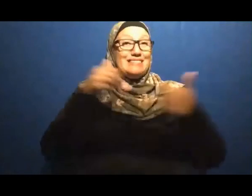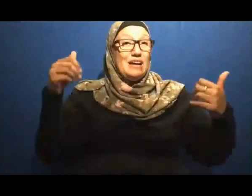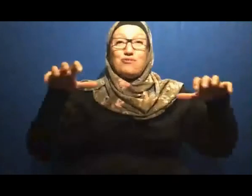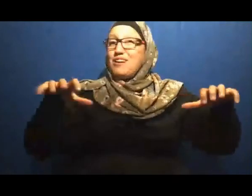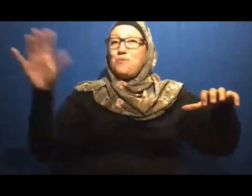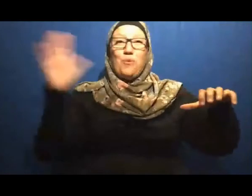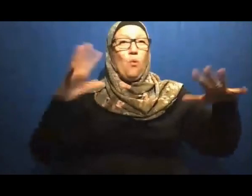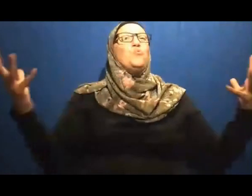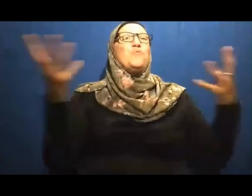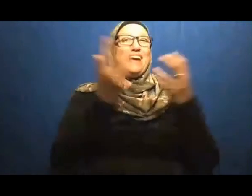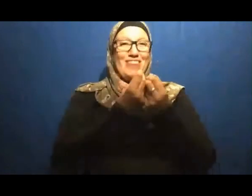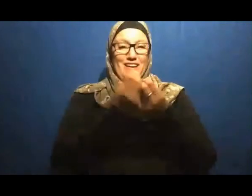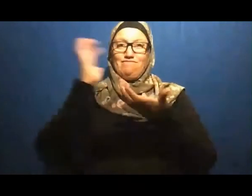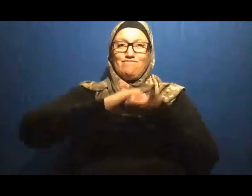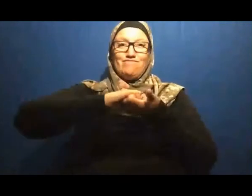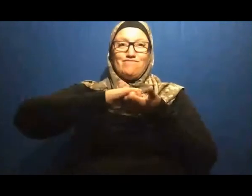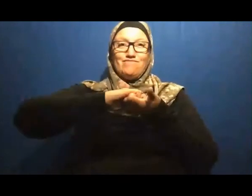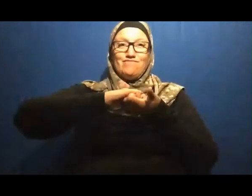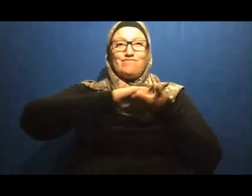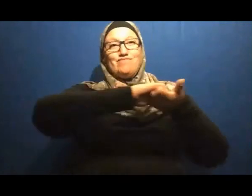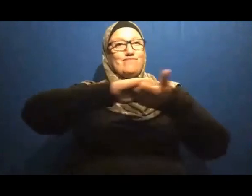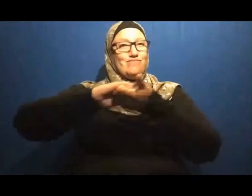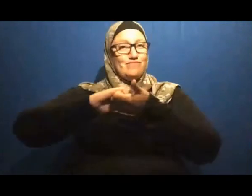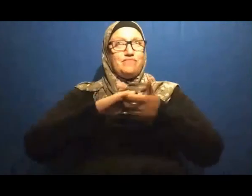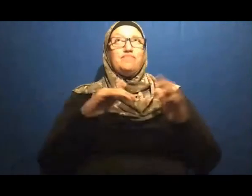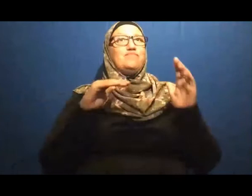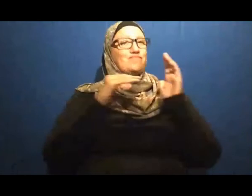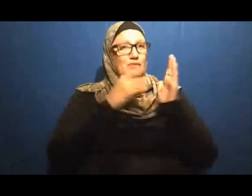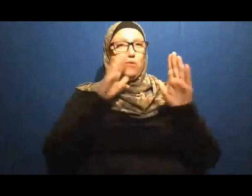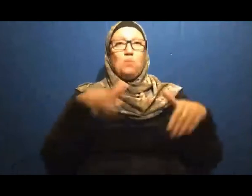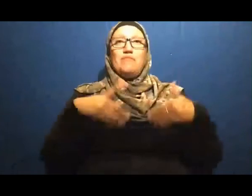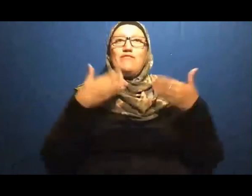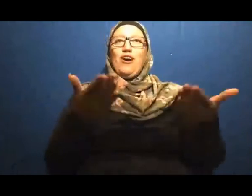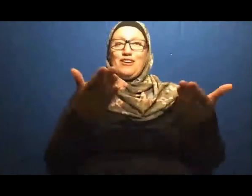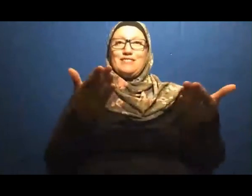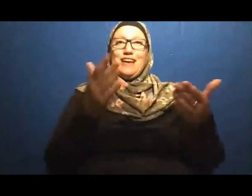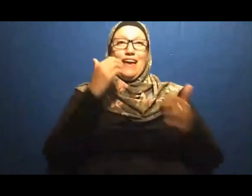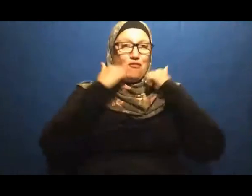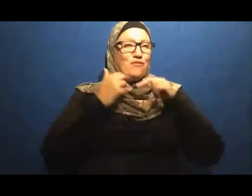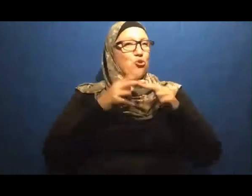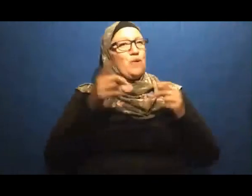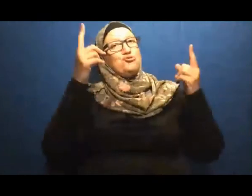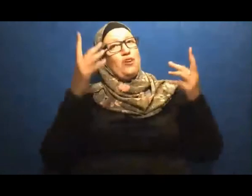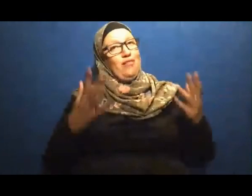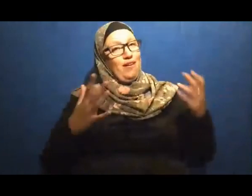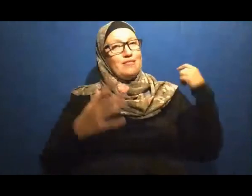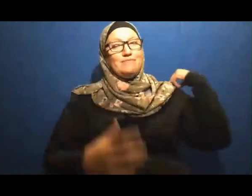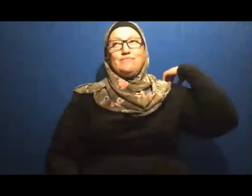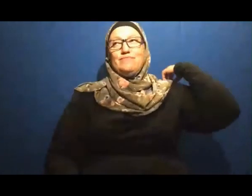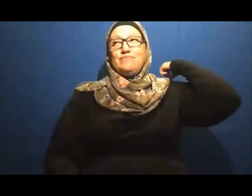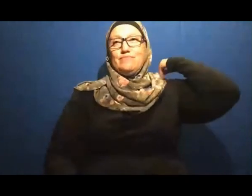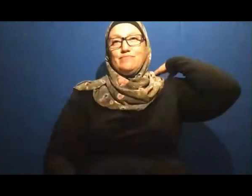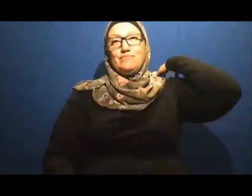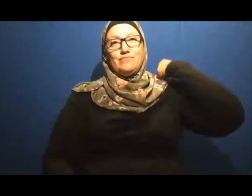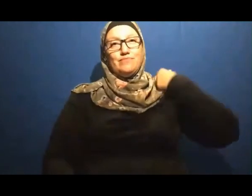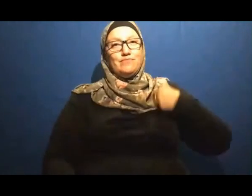From now I provide the evidence To the rest of my time Inshallah for you Question Is it God Who is the healer